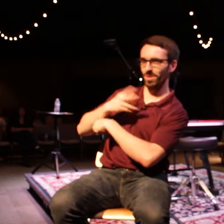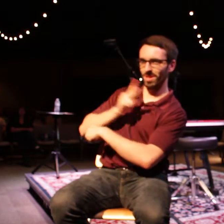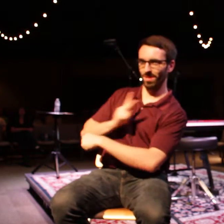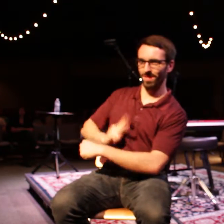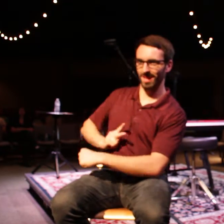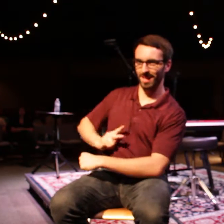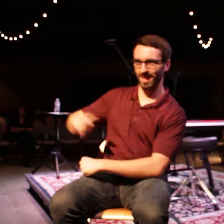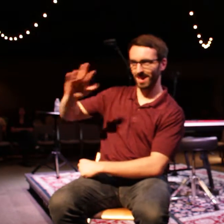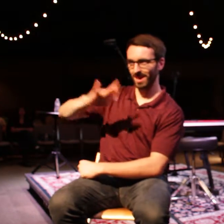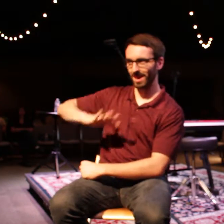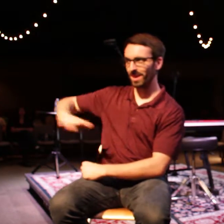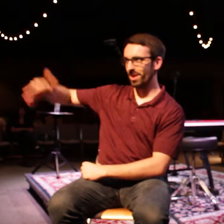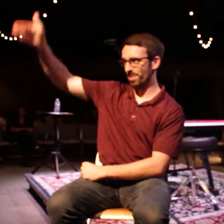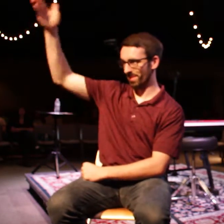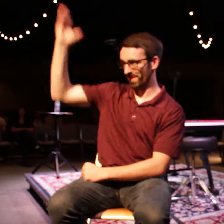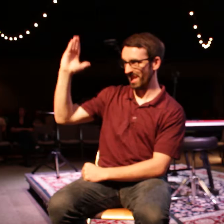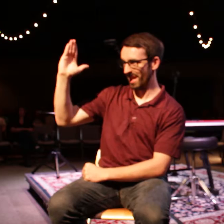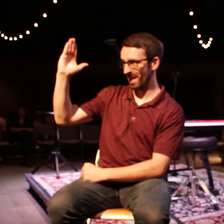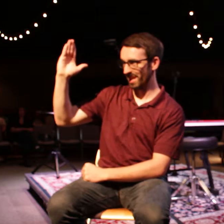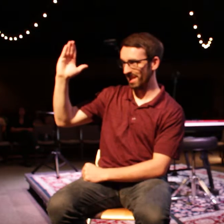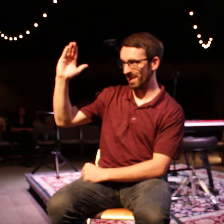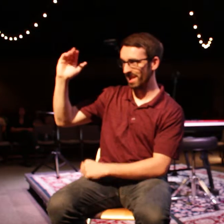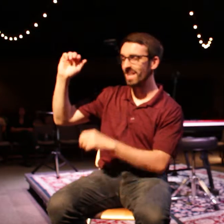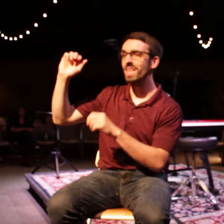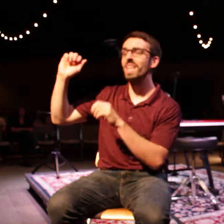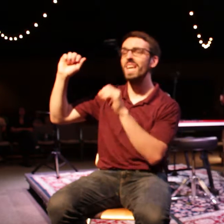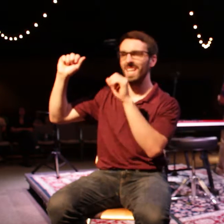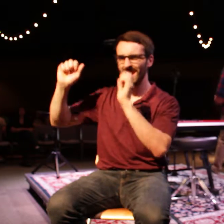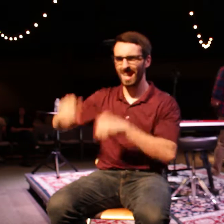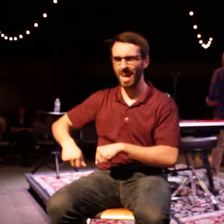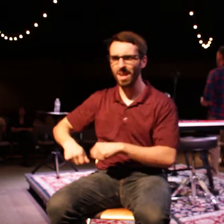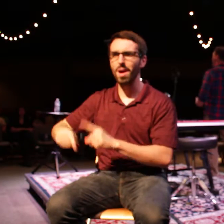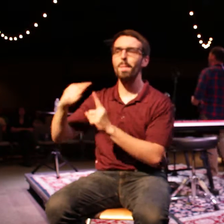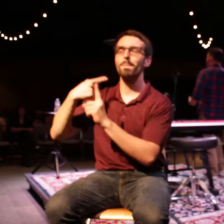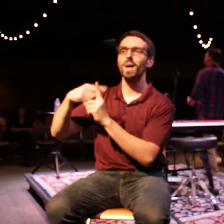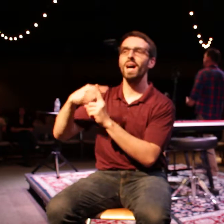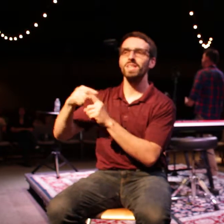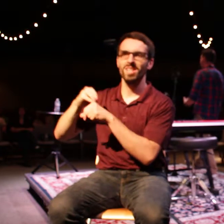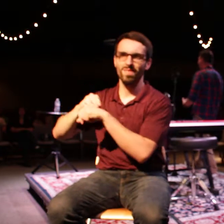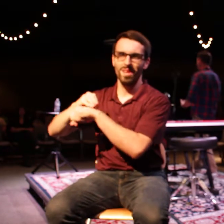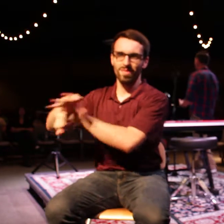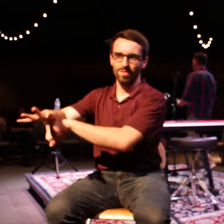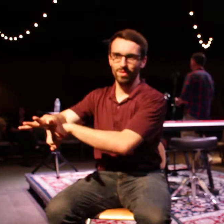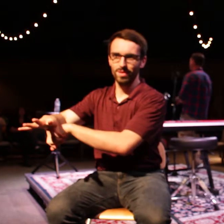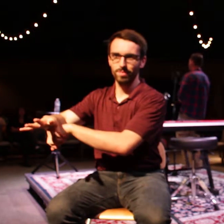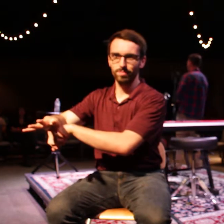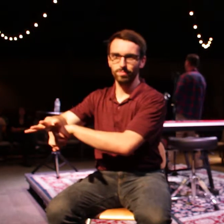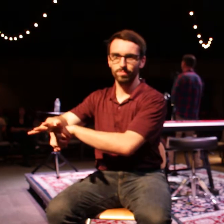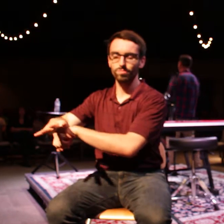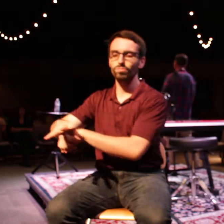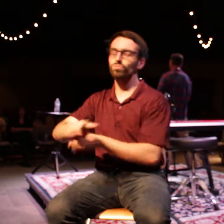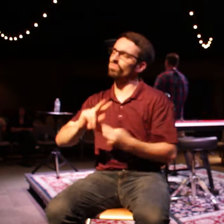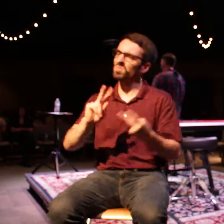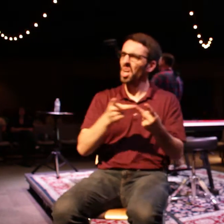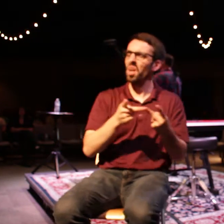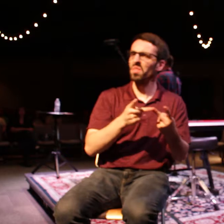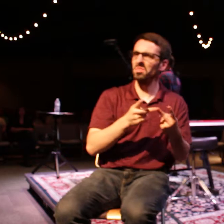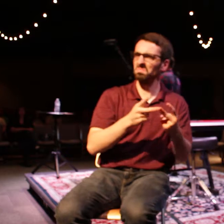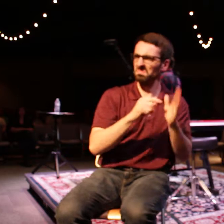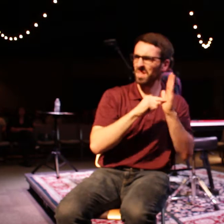become to see the kingdom of God through the way that you work. If you are a stay-at-home mom, by the way, the last couple of weeks,